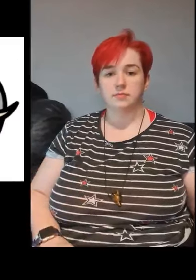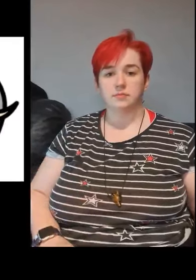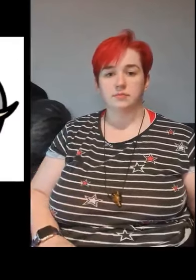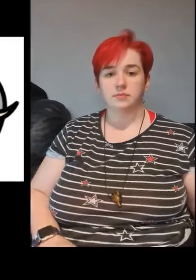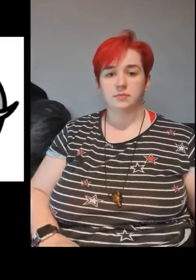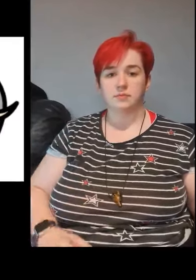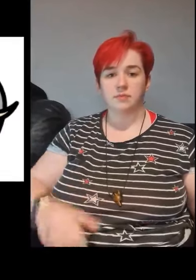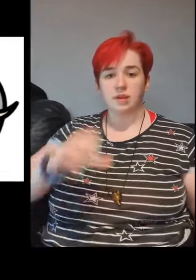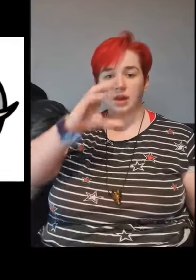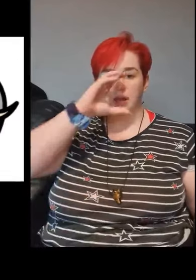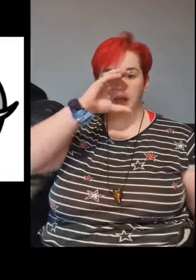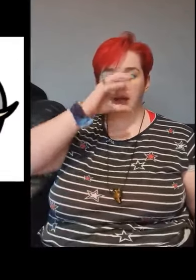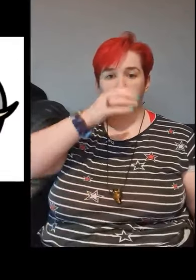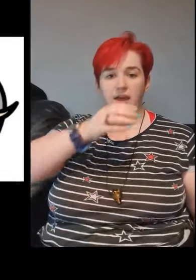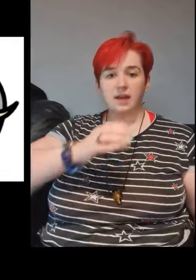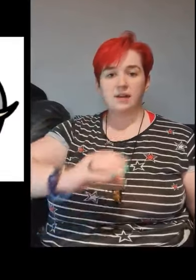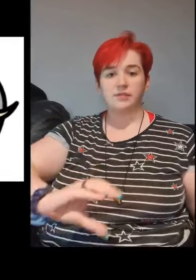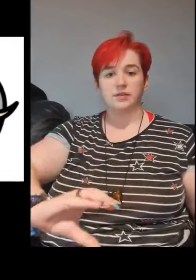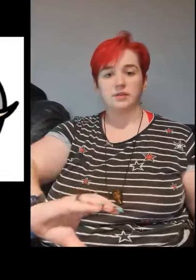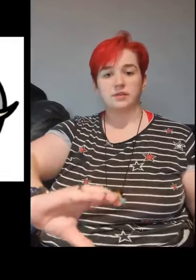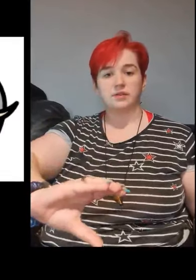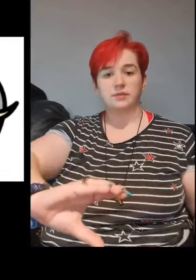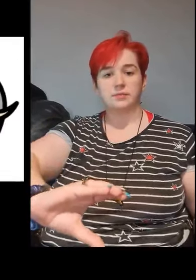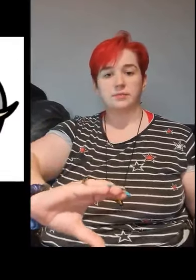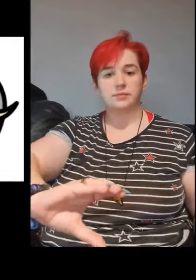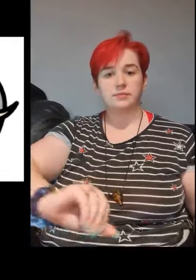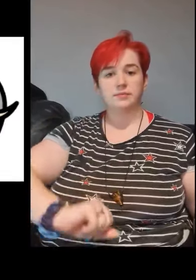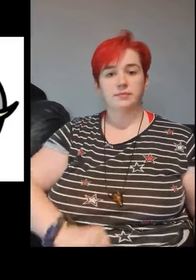elephant elephant